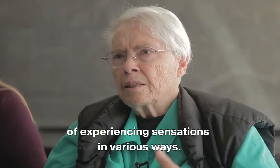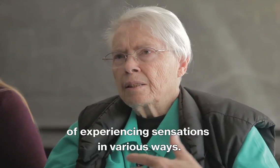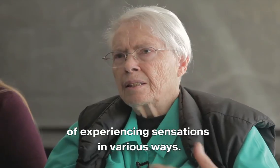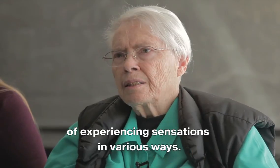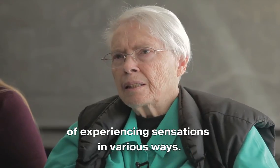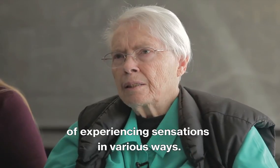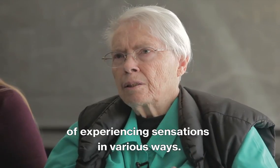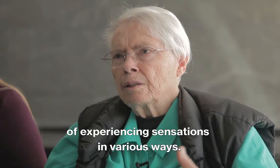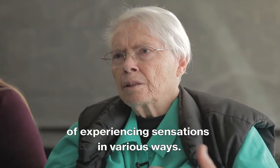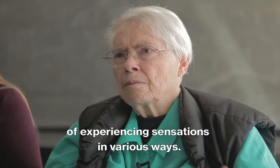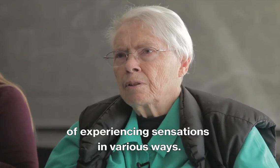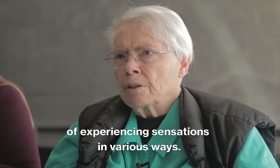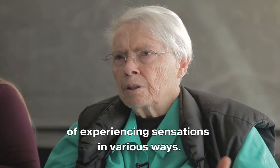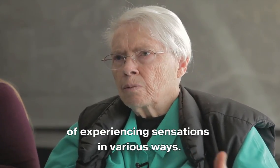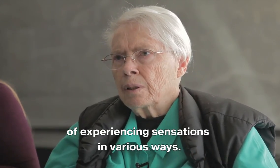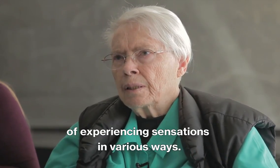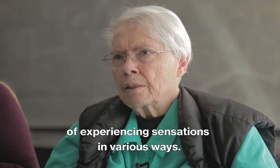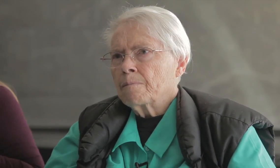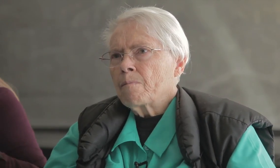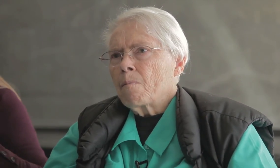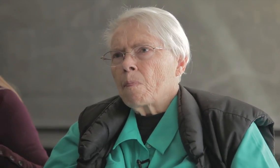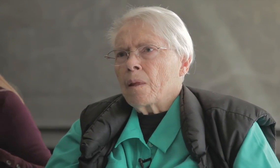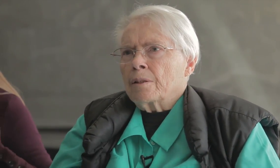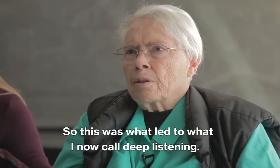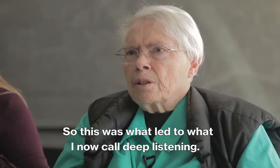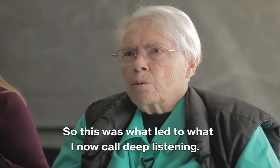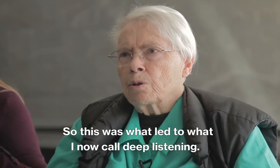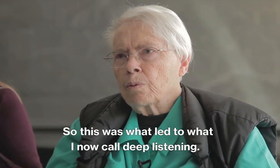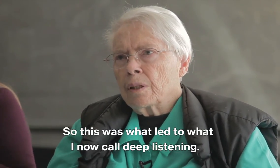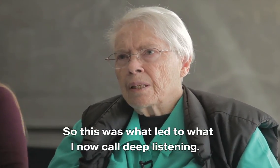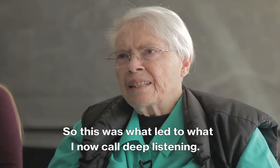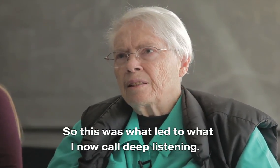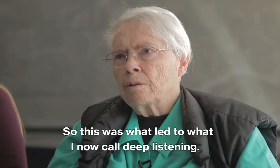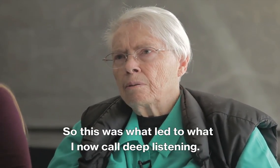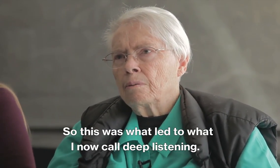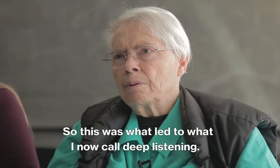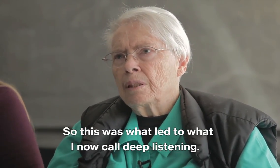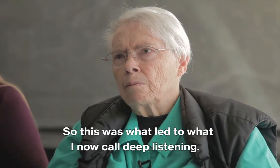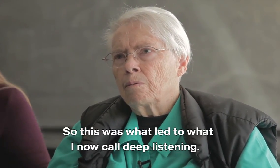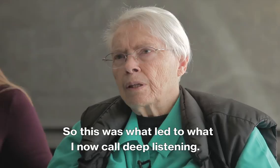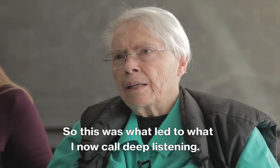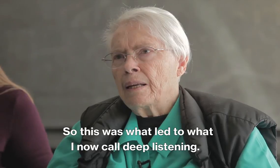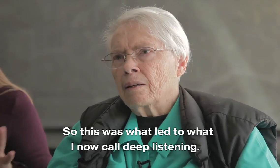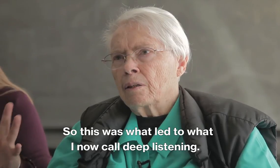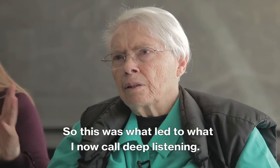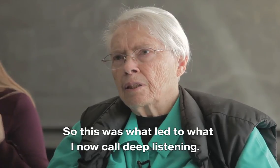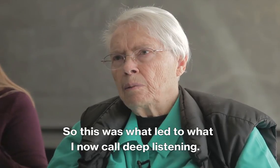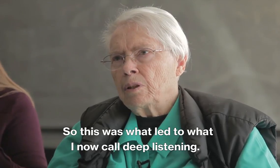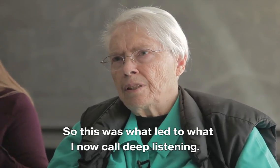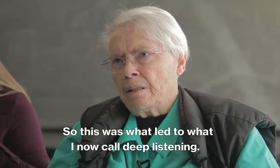sensations in various ways. So this was what led to what I now call Deep Listening.